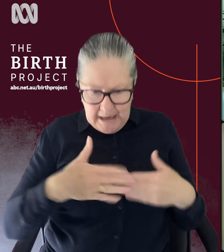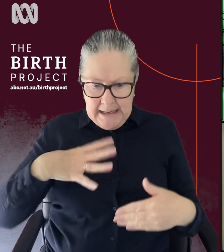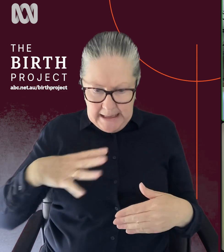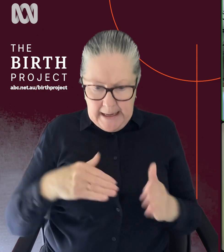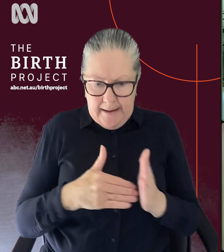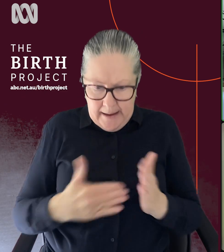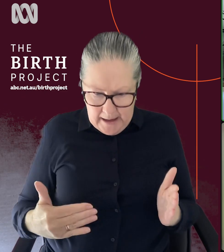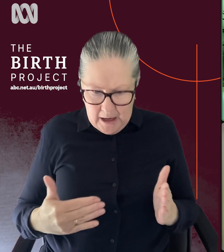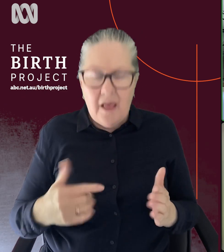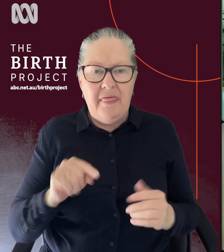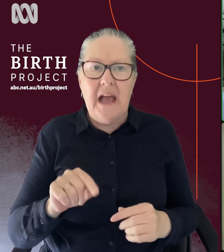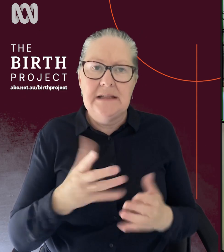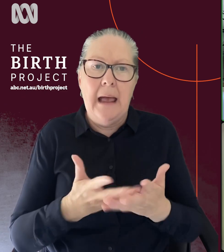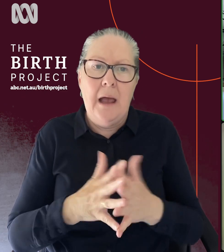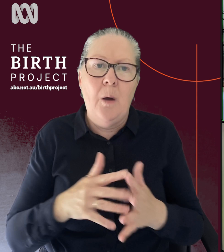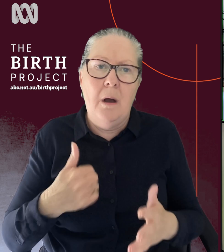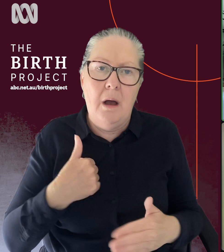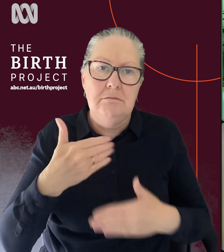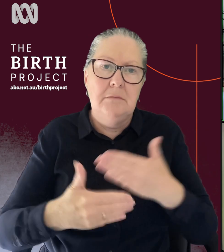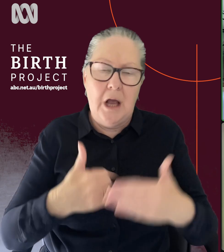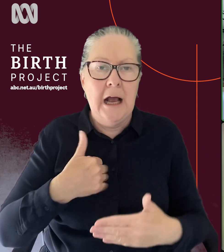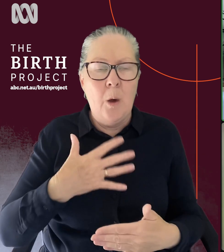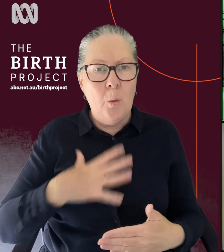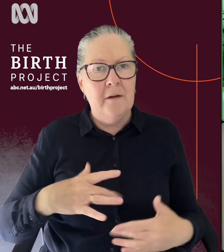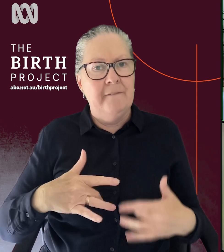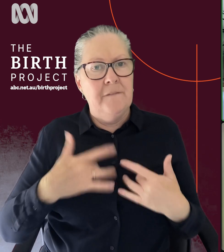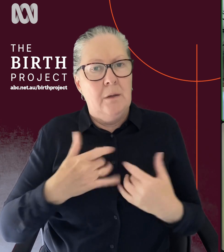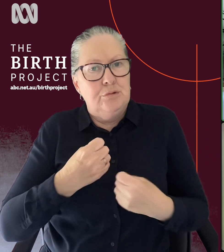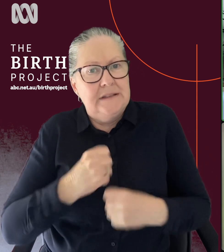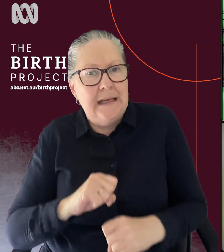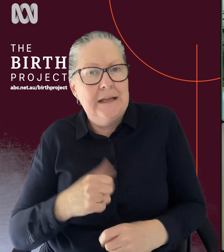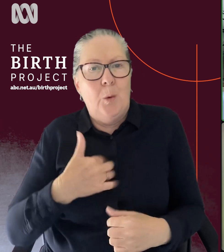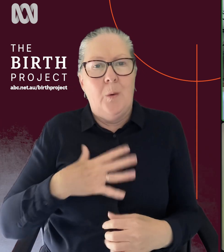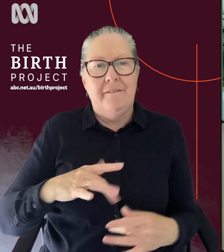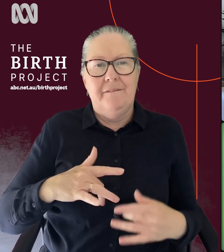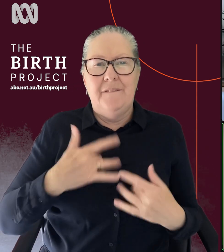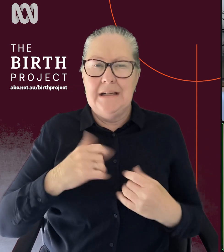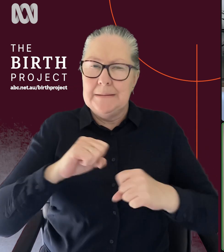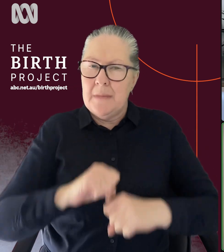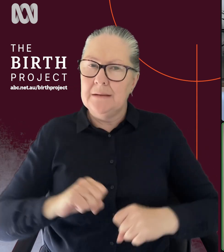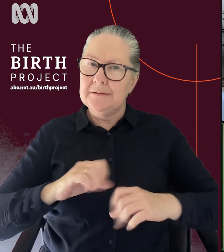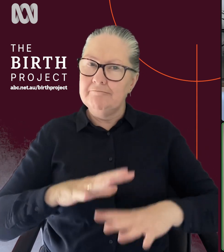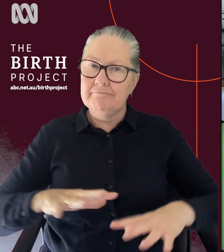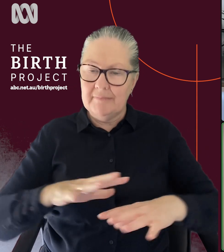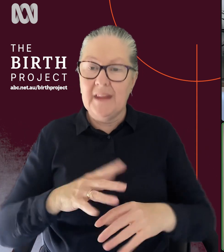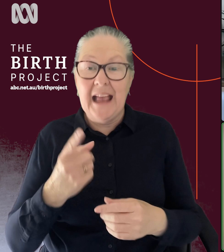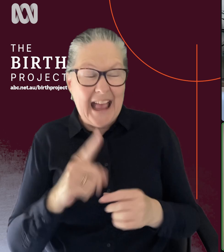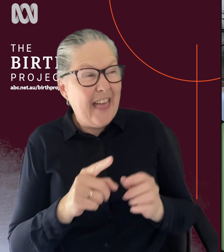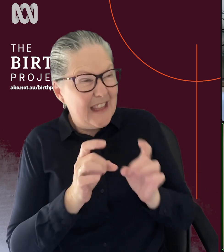it was definitely what I needed, that protection feeling, that protection space. Yeah, yeah. And the start of your own family unit.